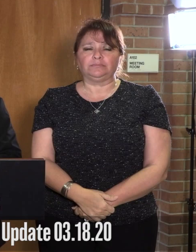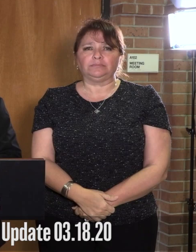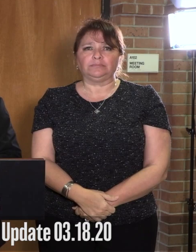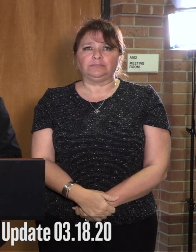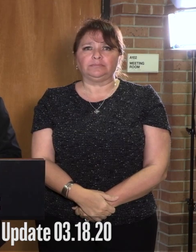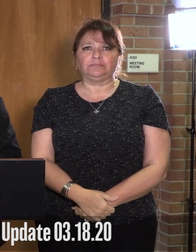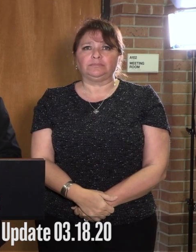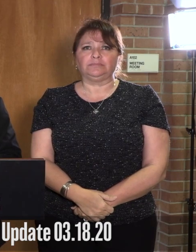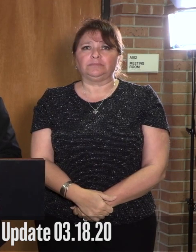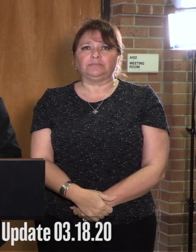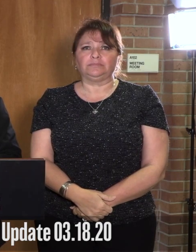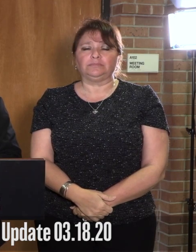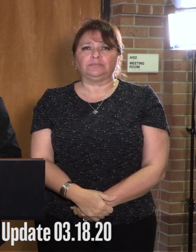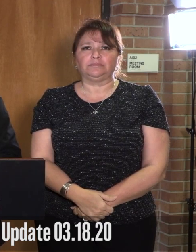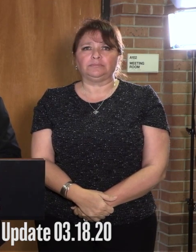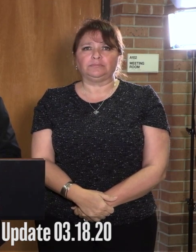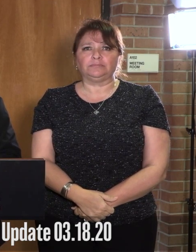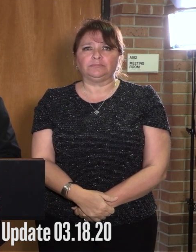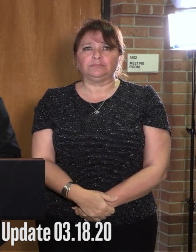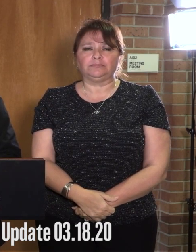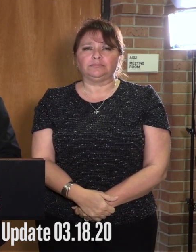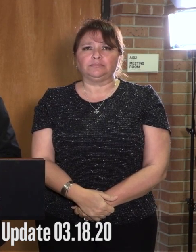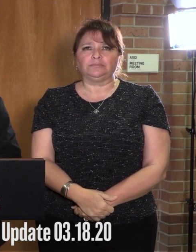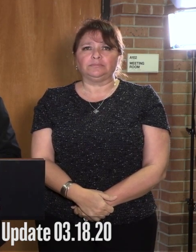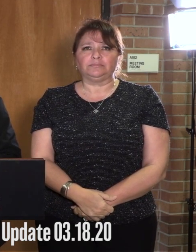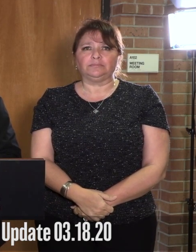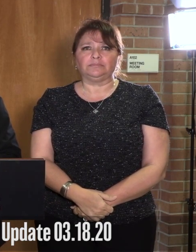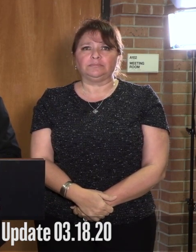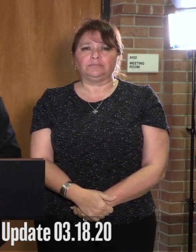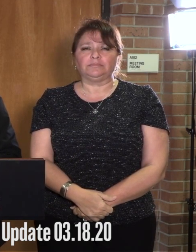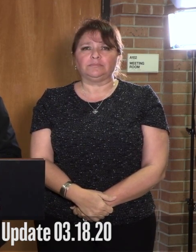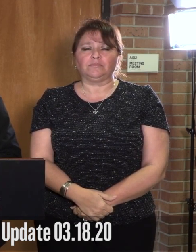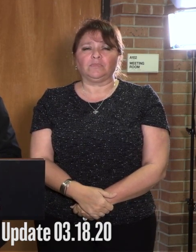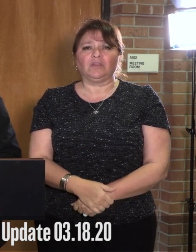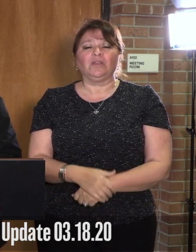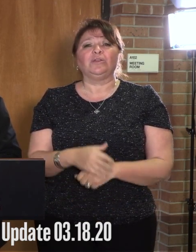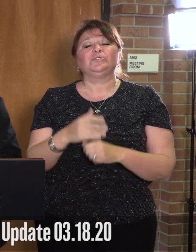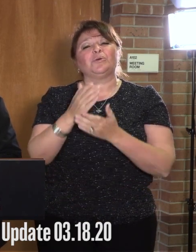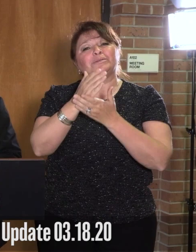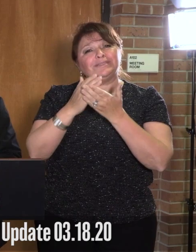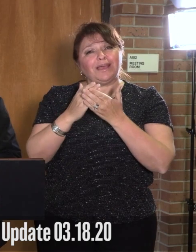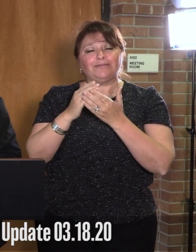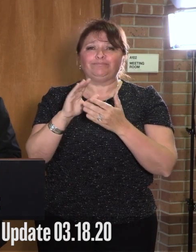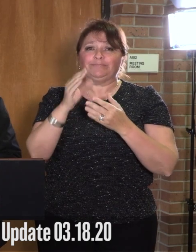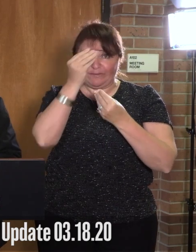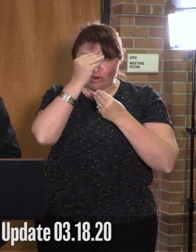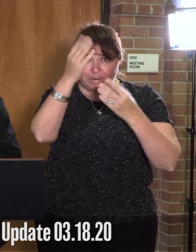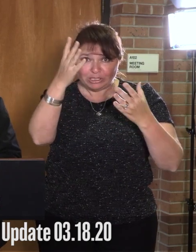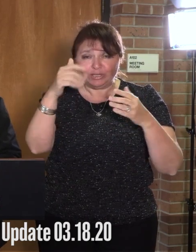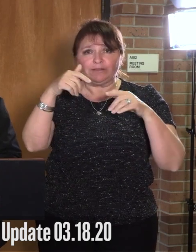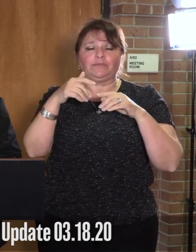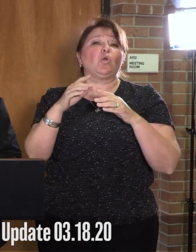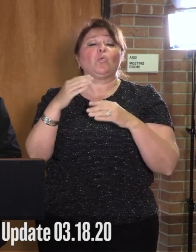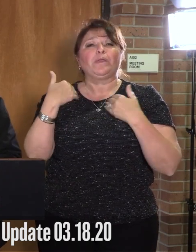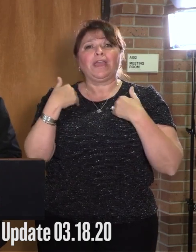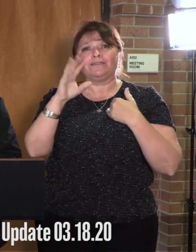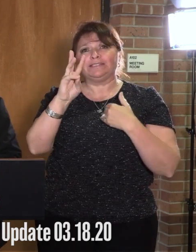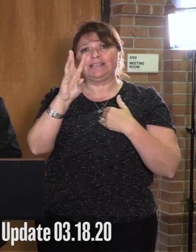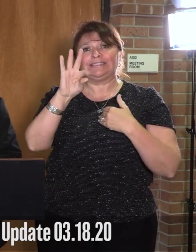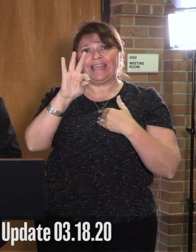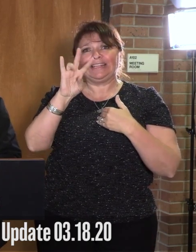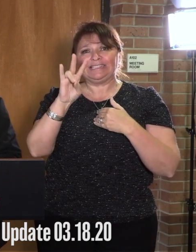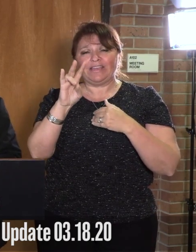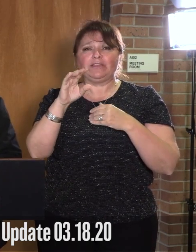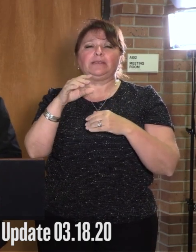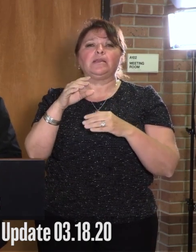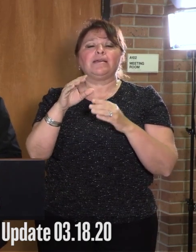Michigan y tomaron la prueba y resultaron positivos. So, some Cameron County updates. We have 697 public